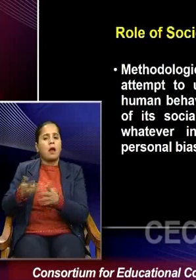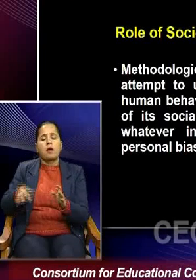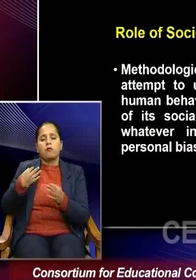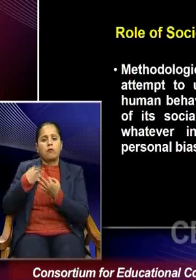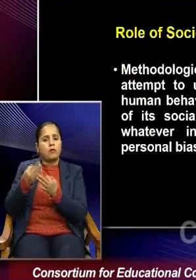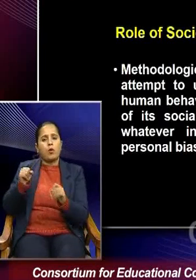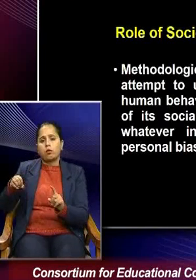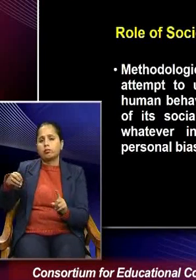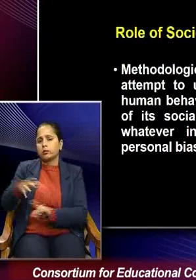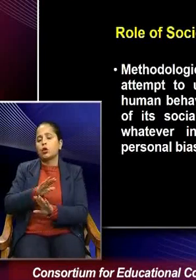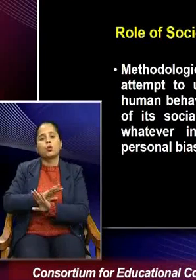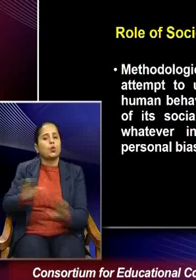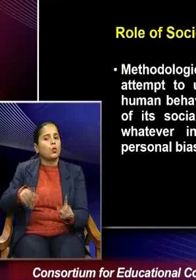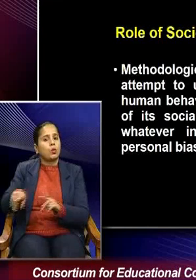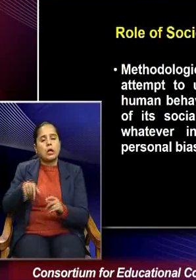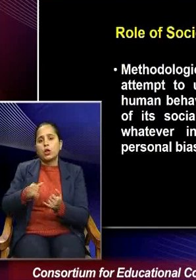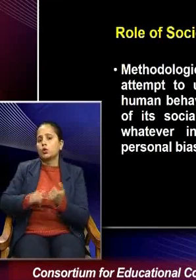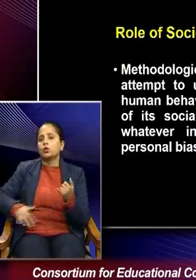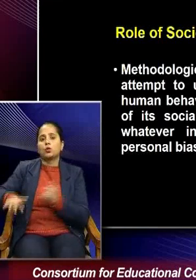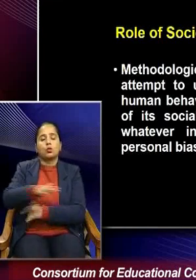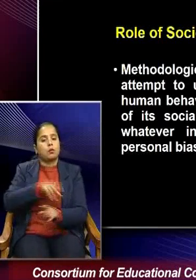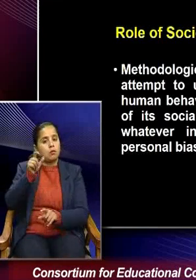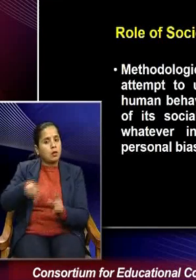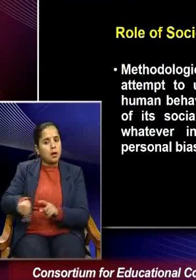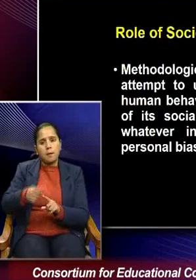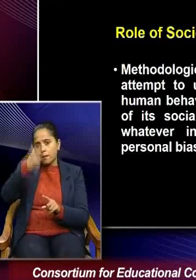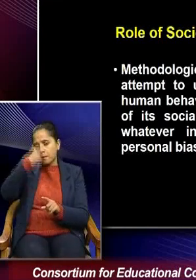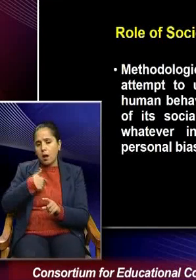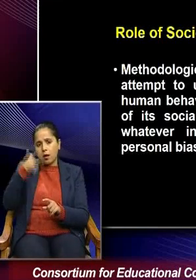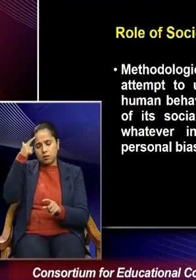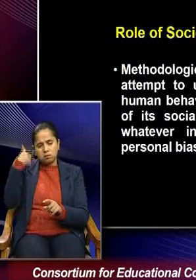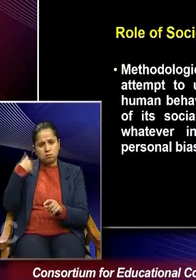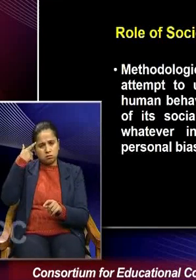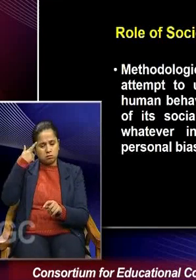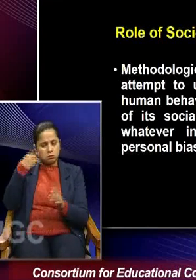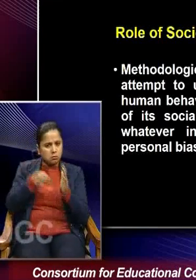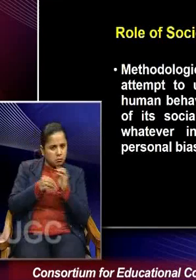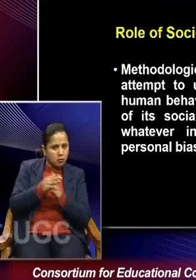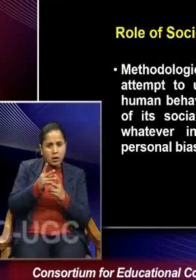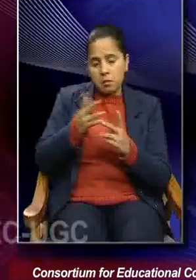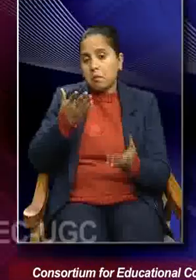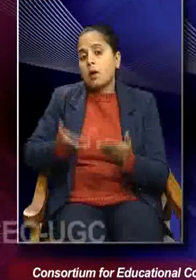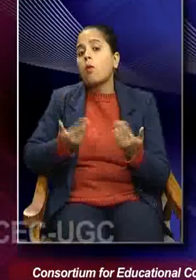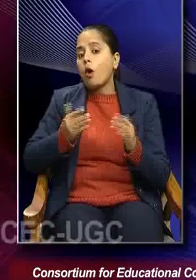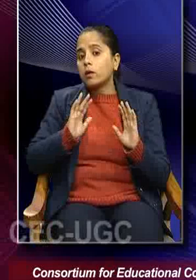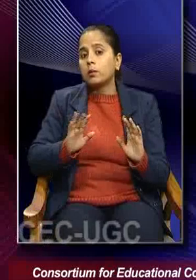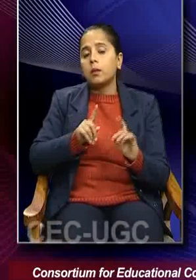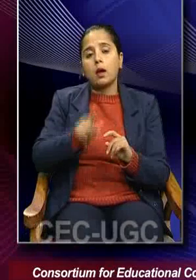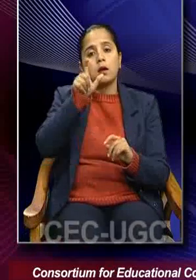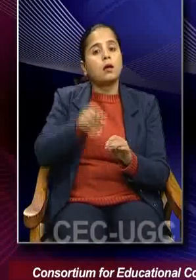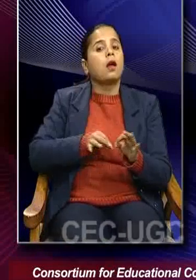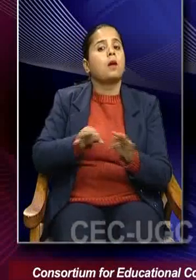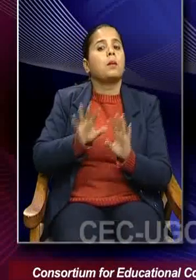influences a sociologist's personal bias or feeling might be. So, he is here